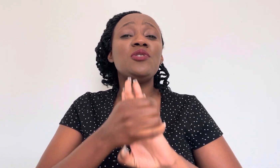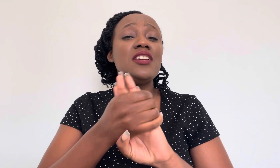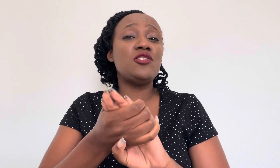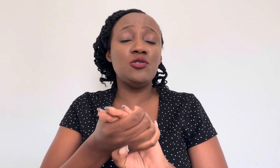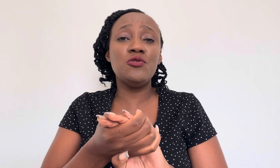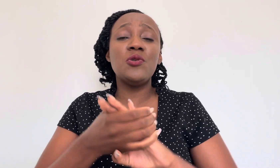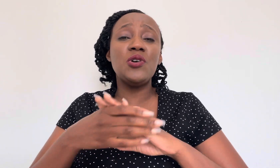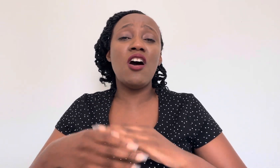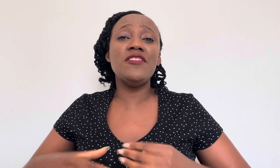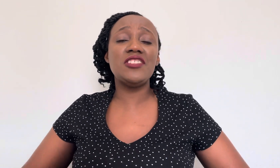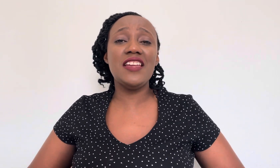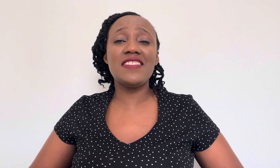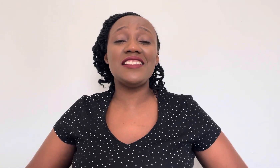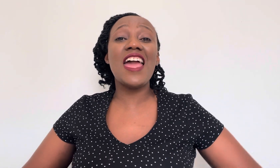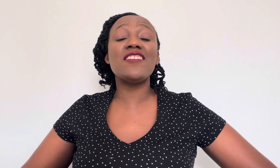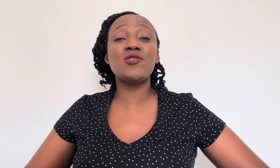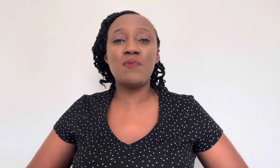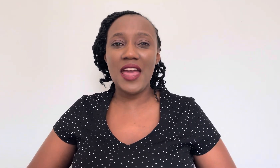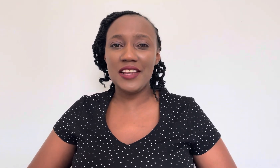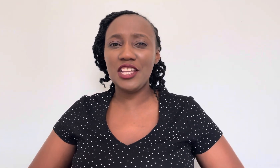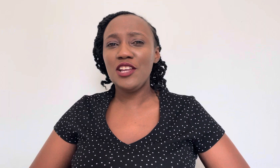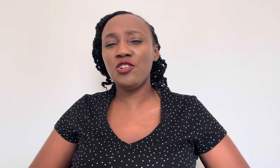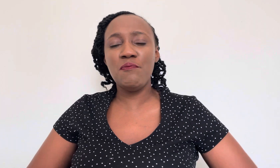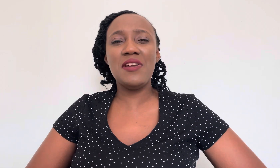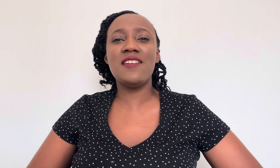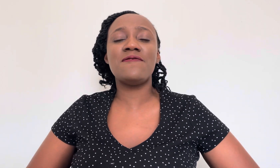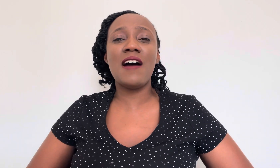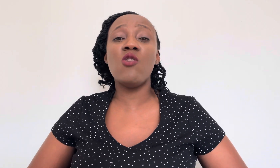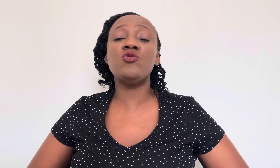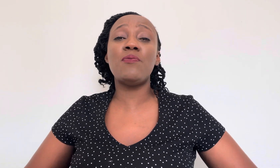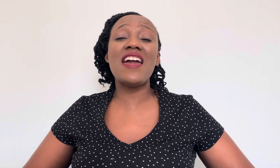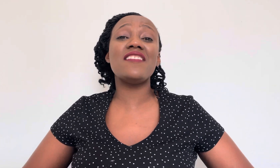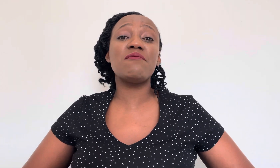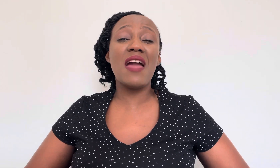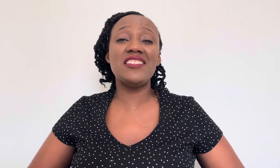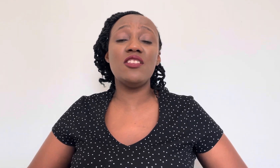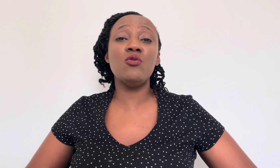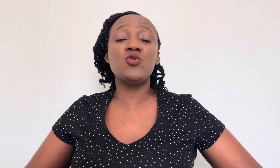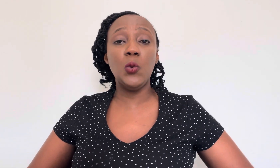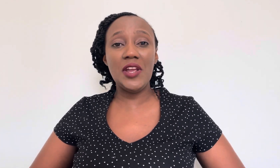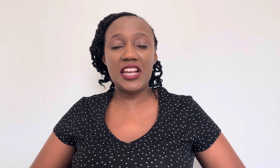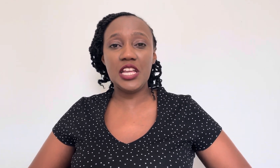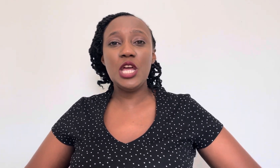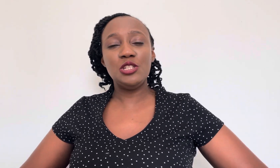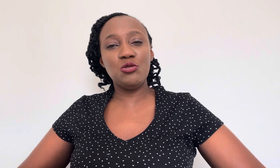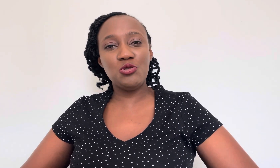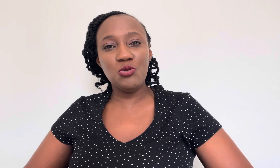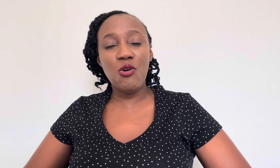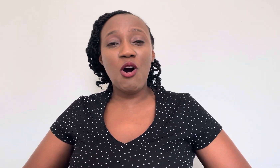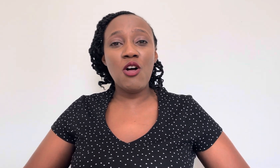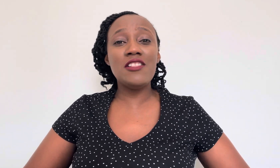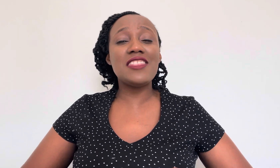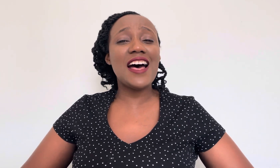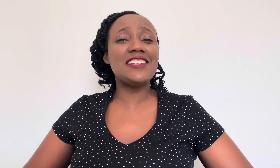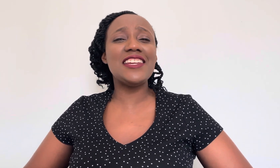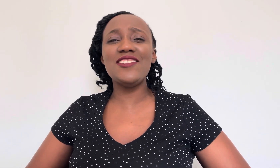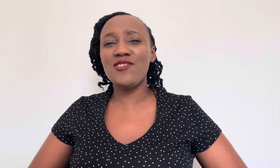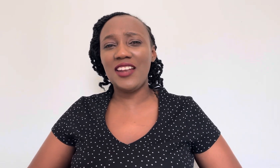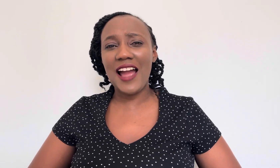kiss you. So God is saying that, expect to be found by that person who's willing to do all that in your life.